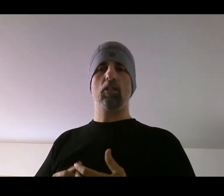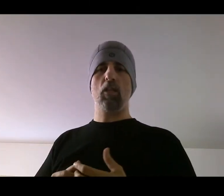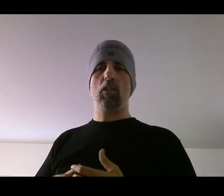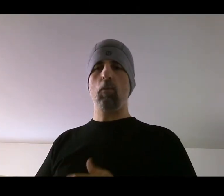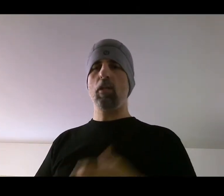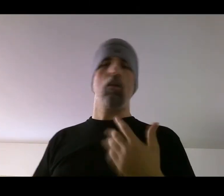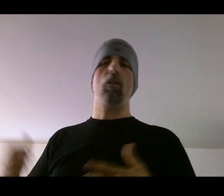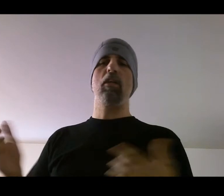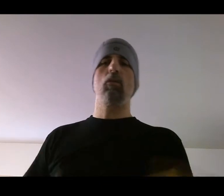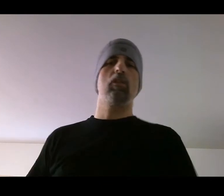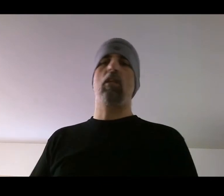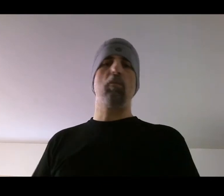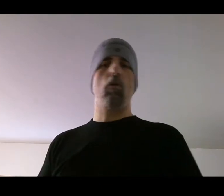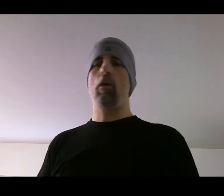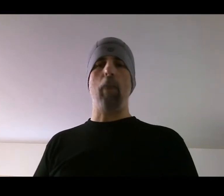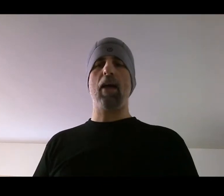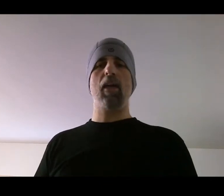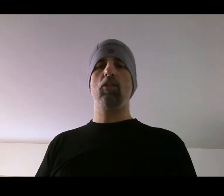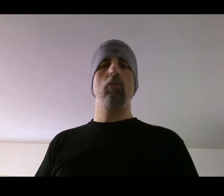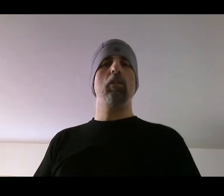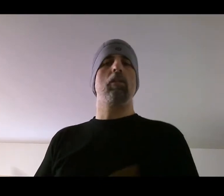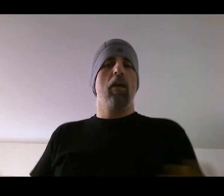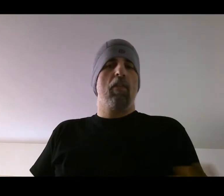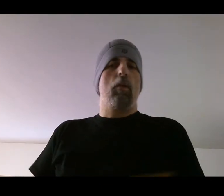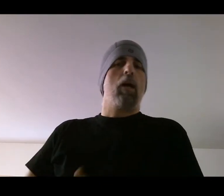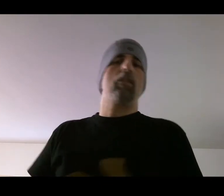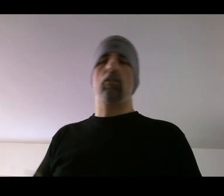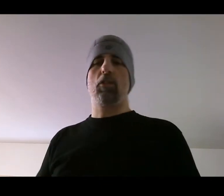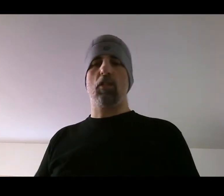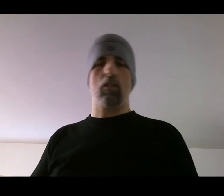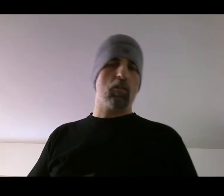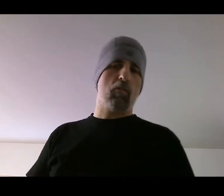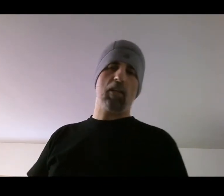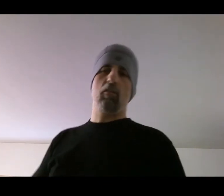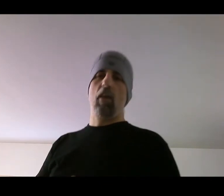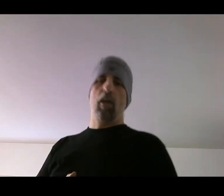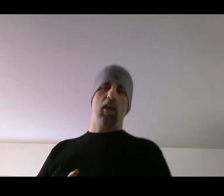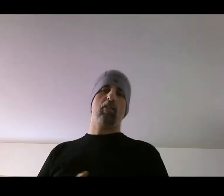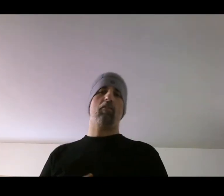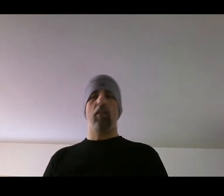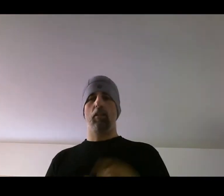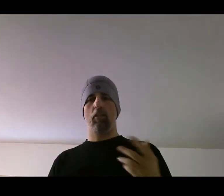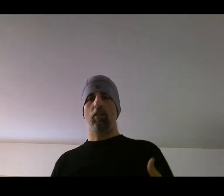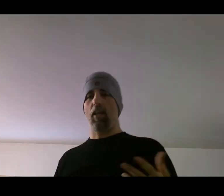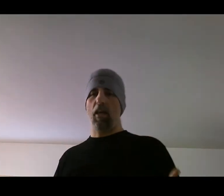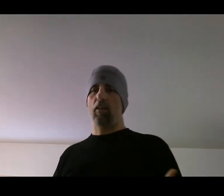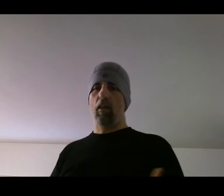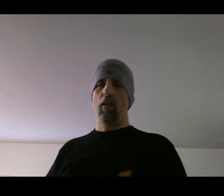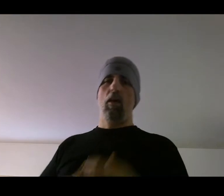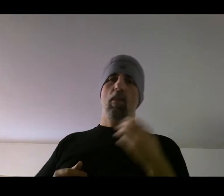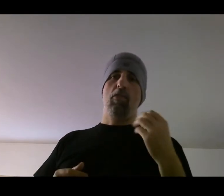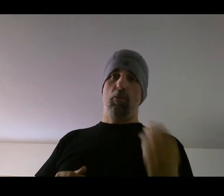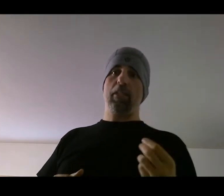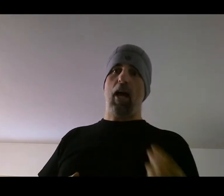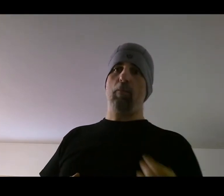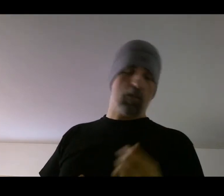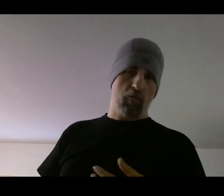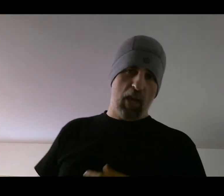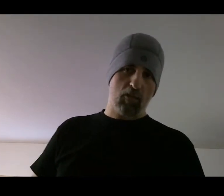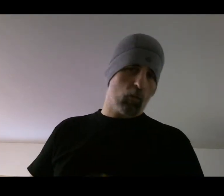on someone. And all they do is keep throwing back at you and their punches are just as effective as if they didn't just get hit three times in the face or